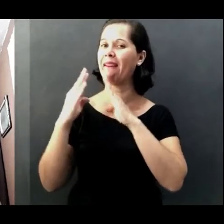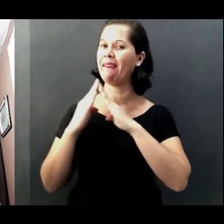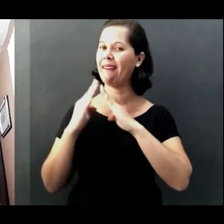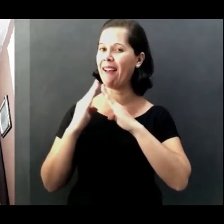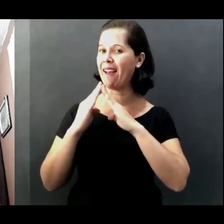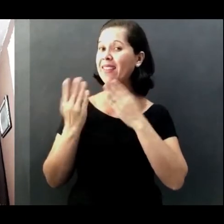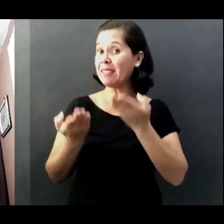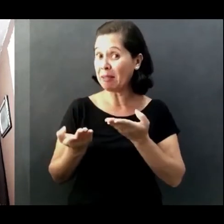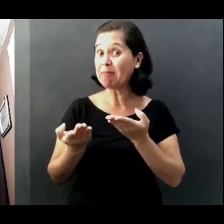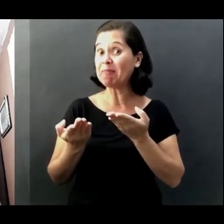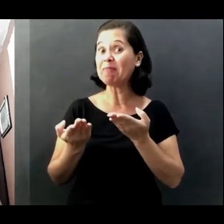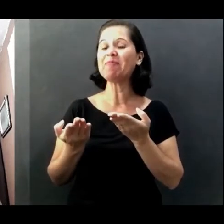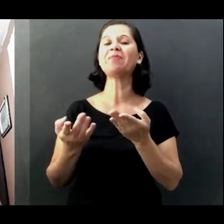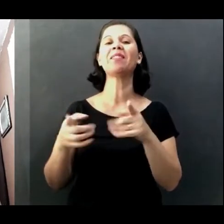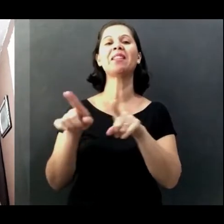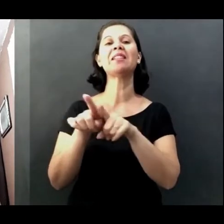of the week at home.